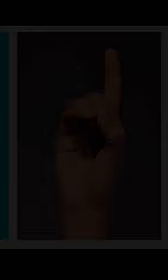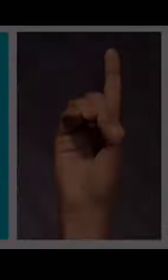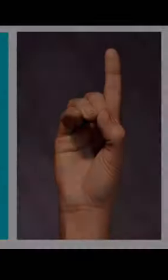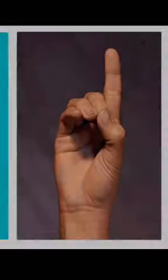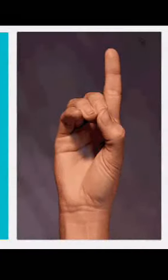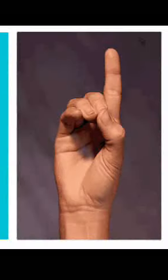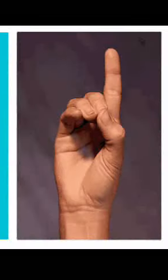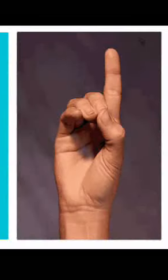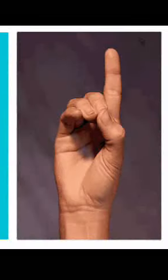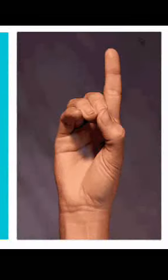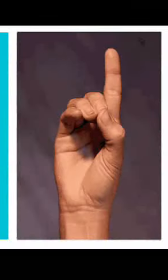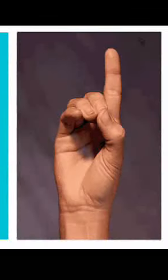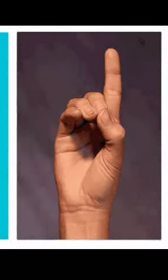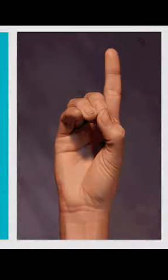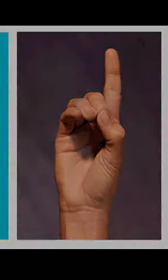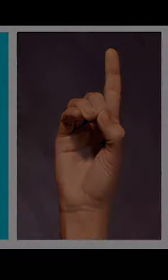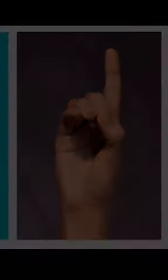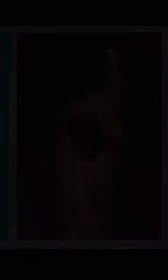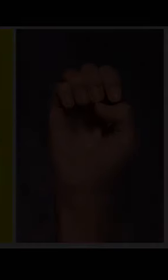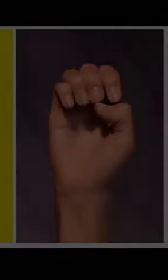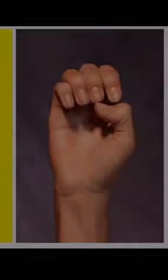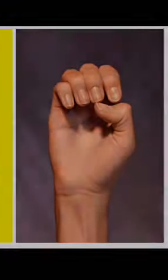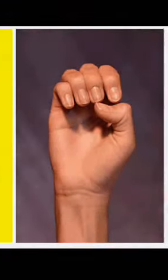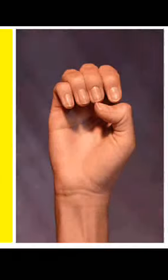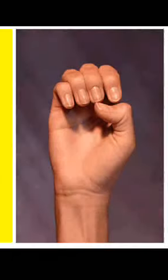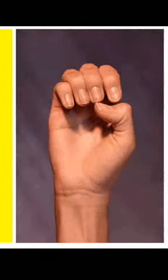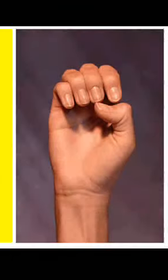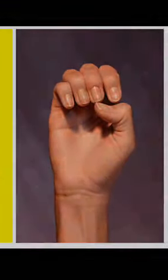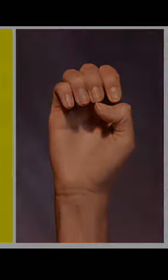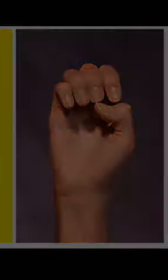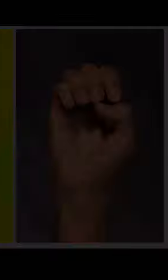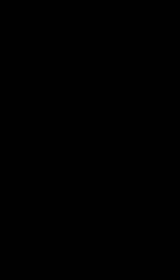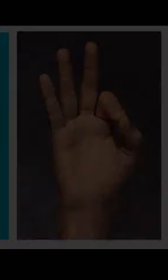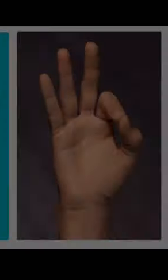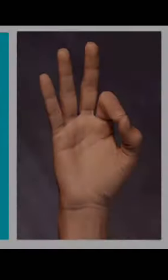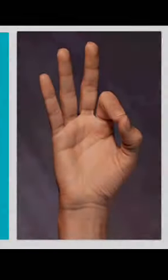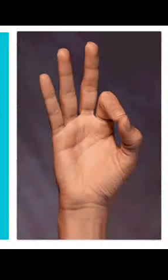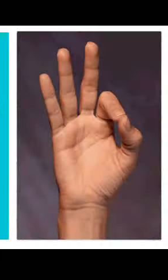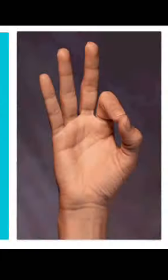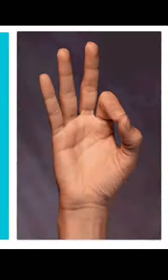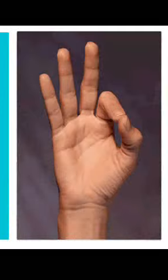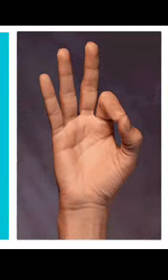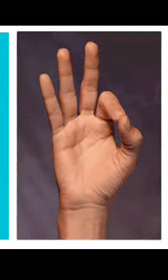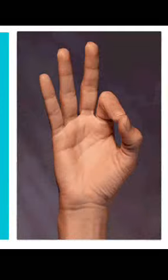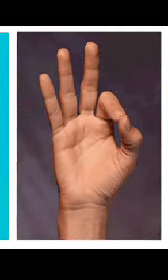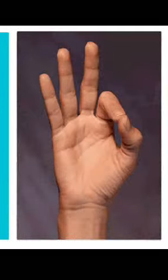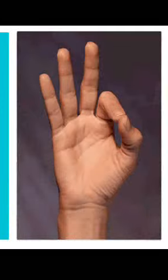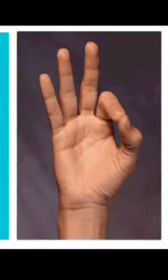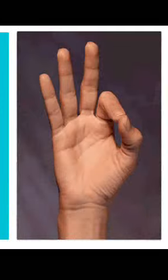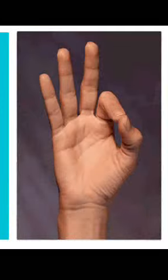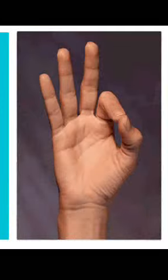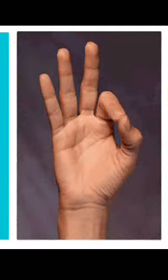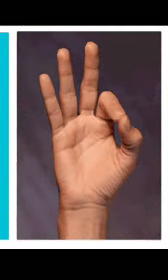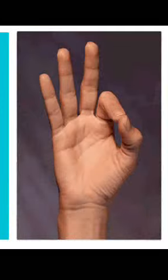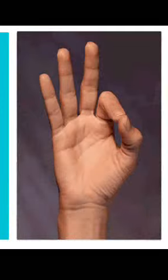D. You're a darling, and E. You're exciting, and F. You're a feather in my arms,